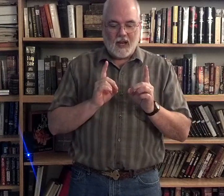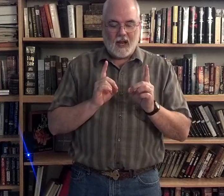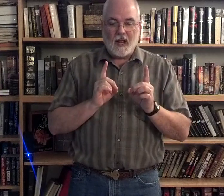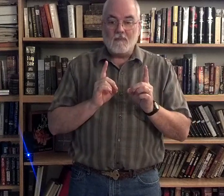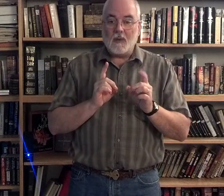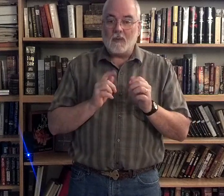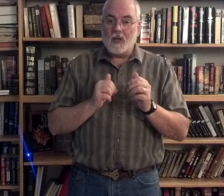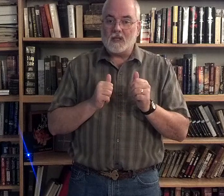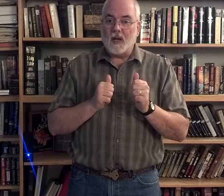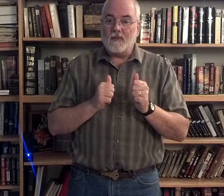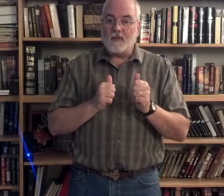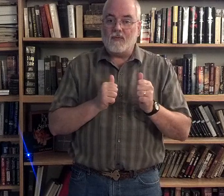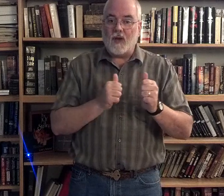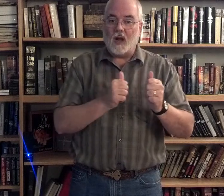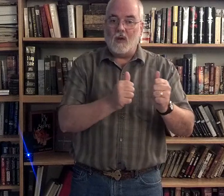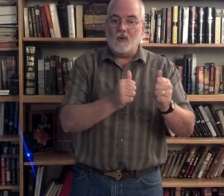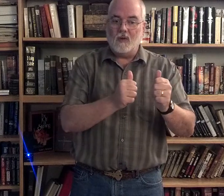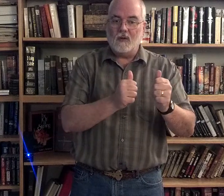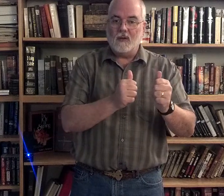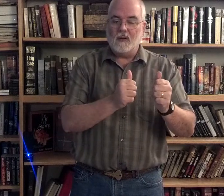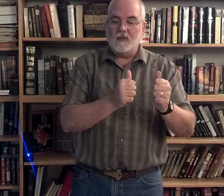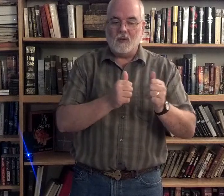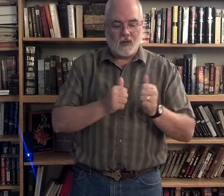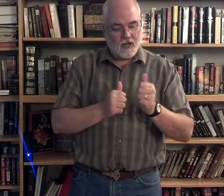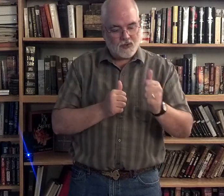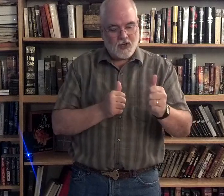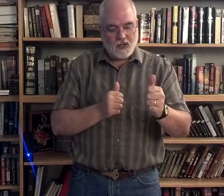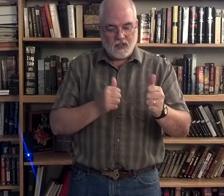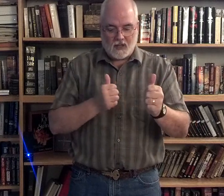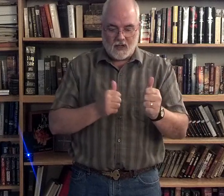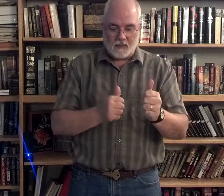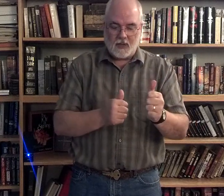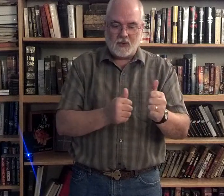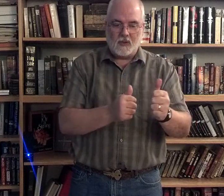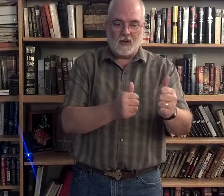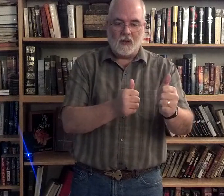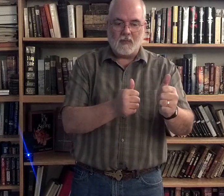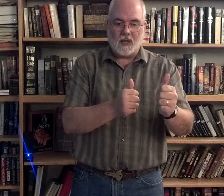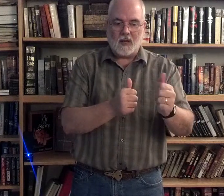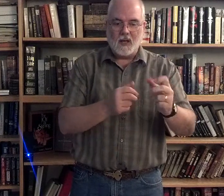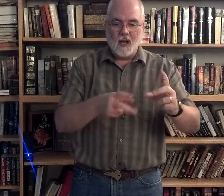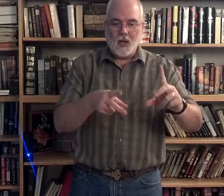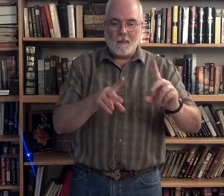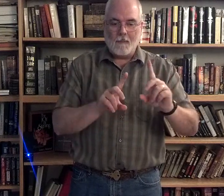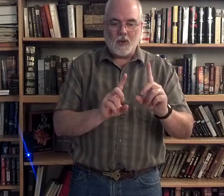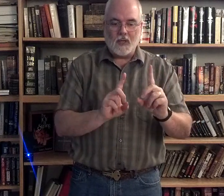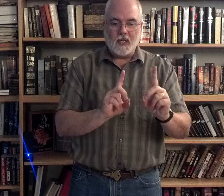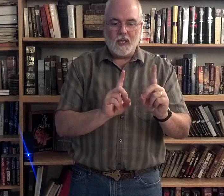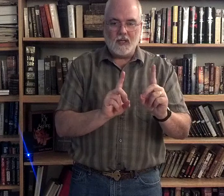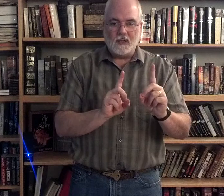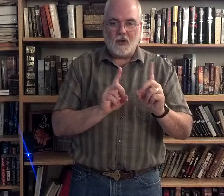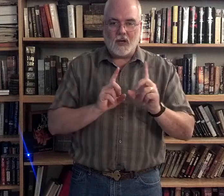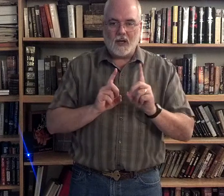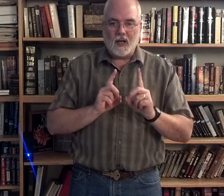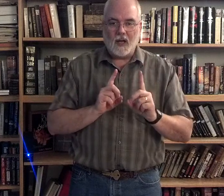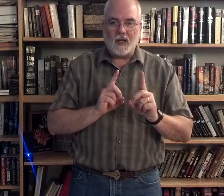Remember the sign for follow? Here's Jesus, and here's me tootling along behind. Put D's on it, and it's